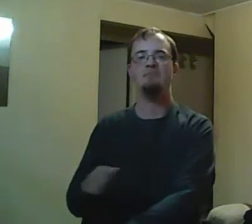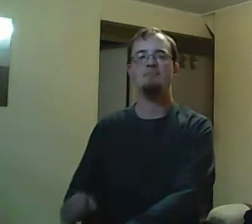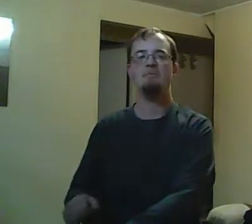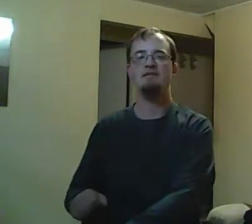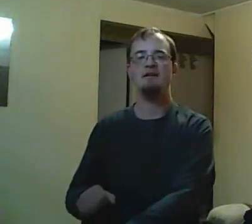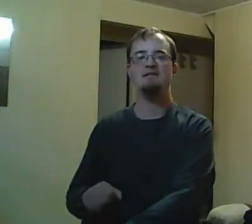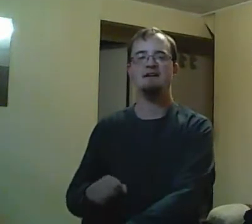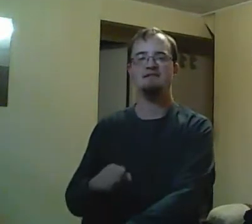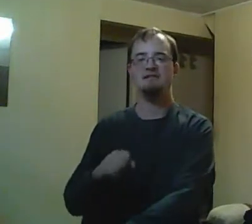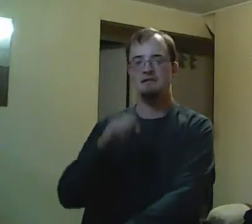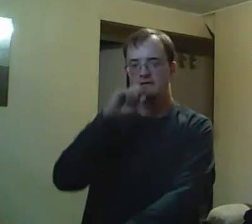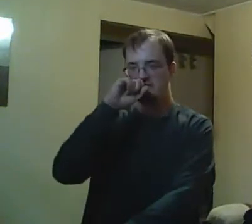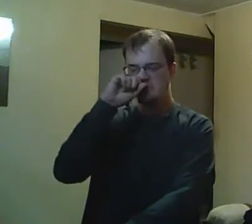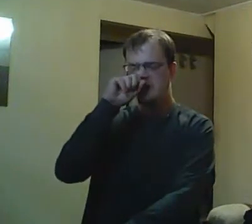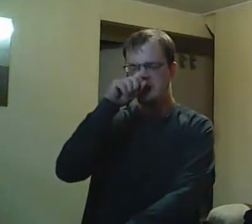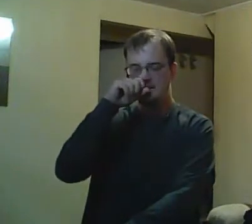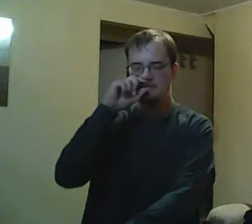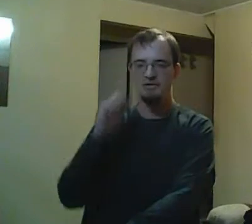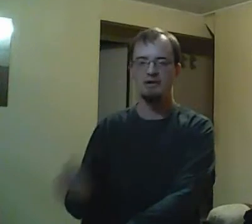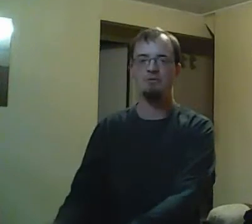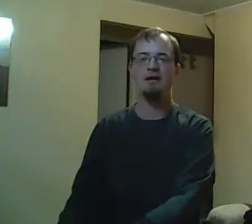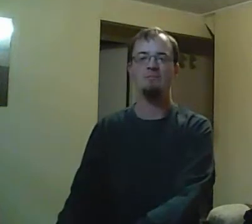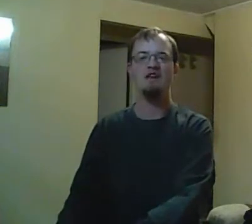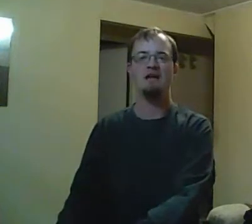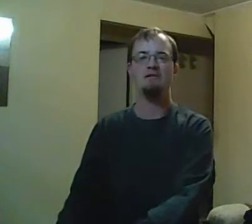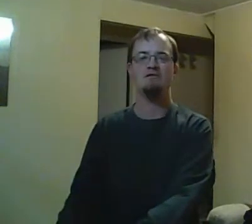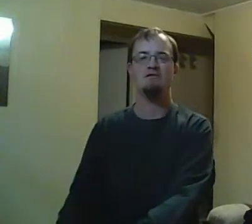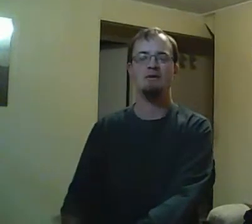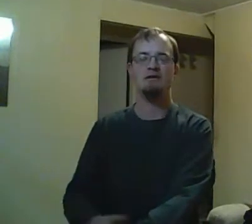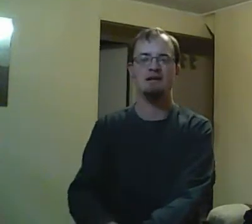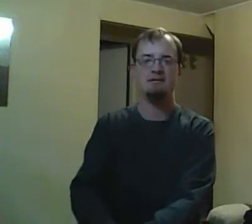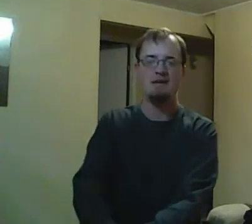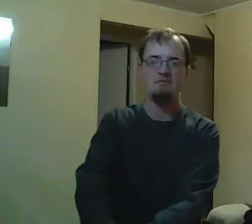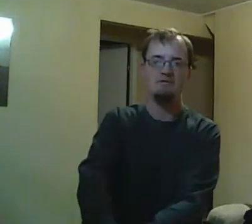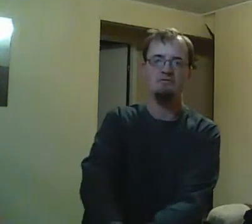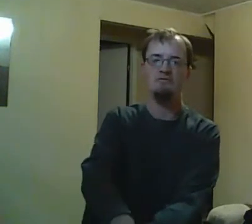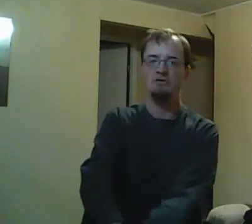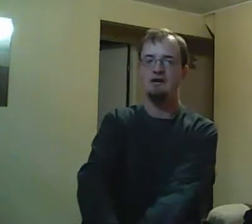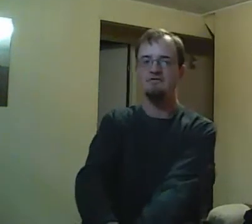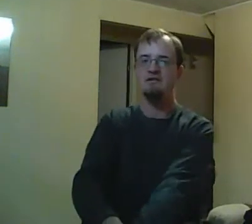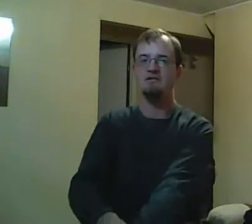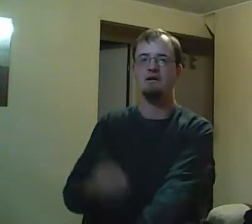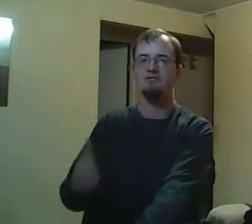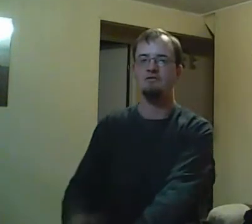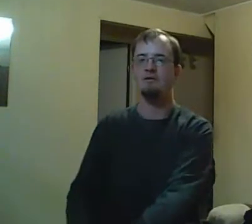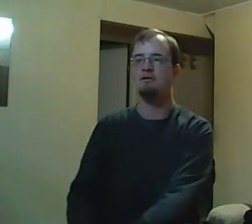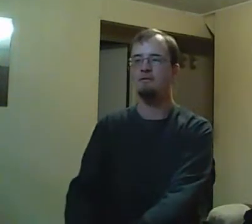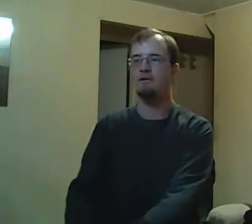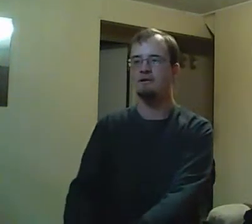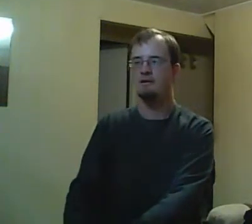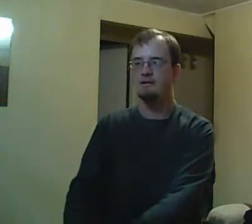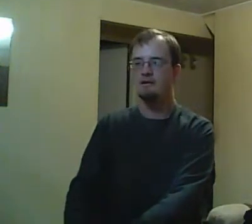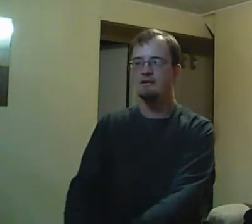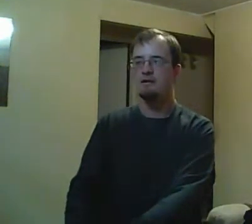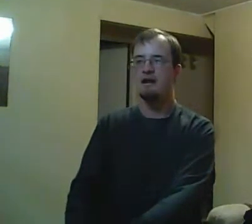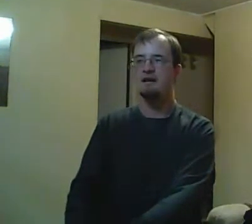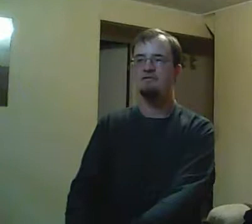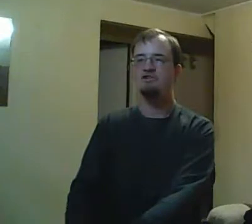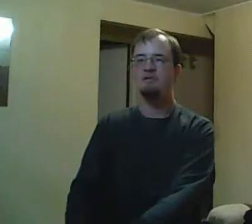Well, Sean came back in season six, mostly to break up Pema, if you will. I won't get into that, obviously, because this is season